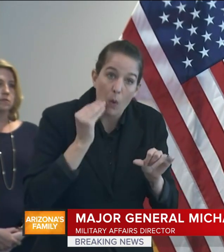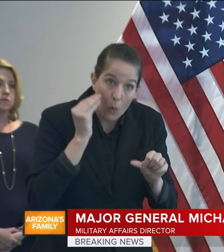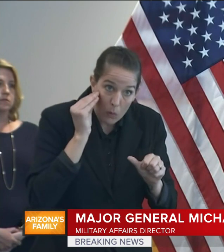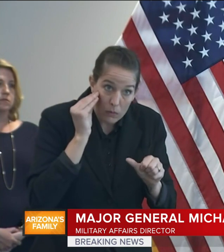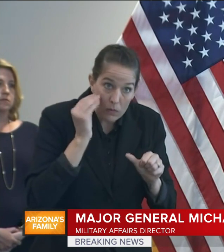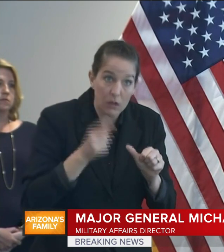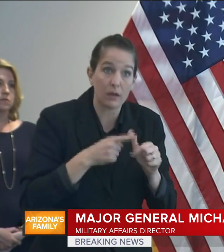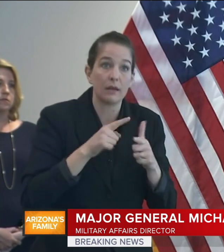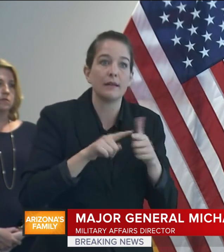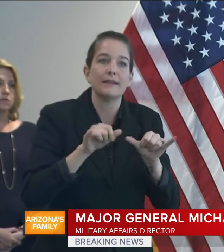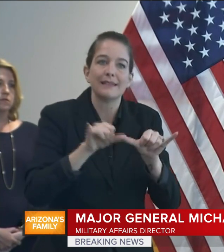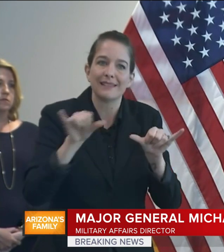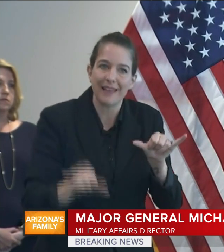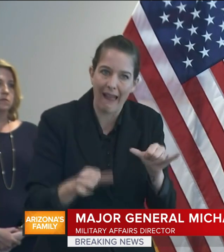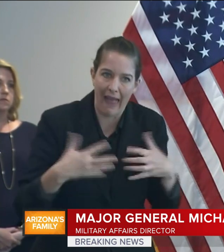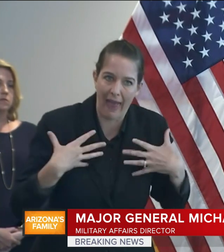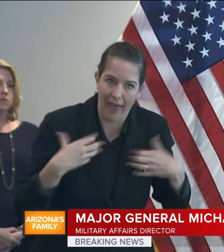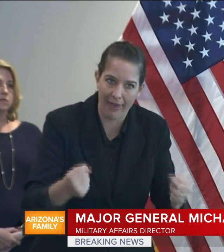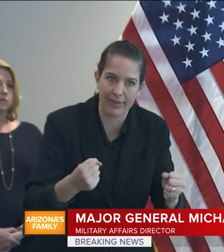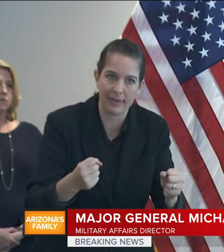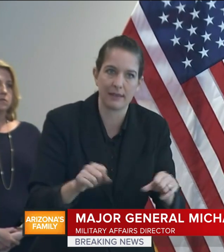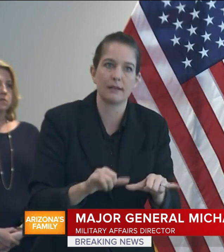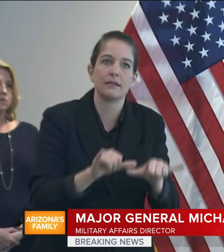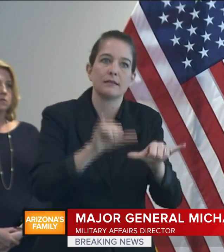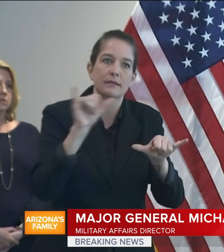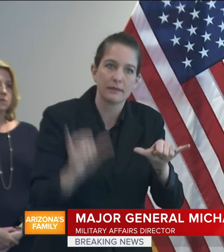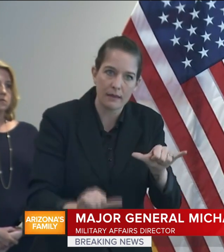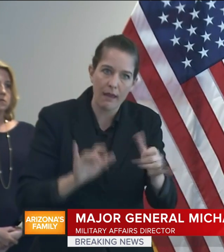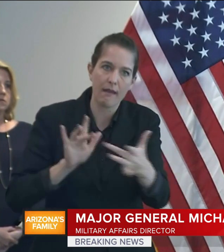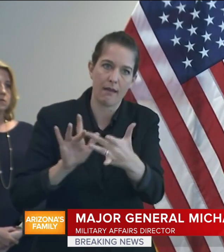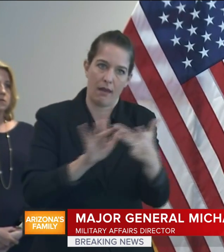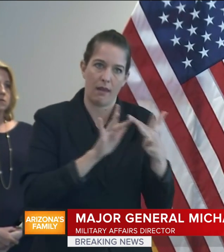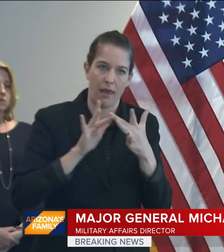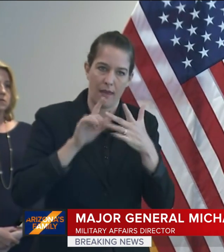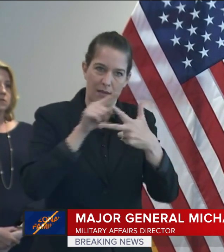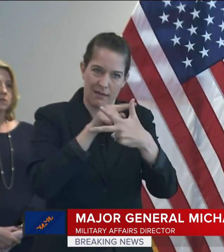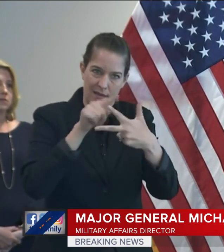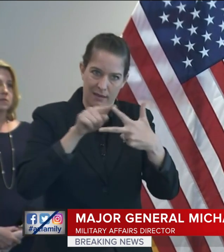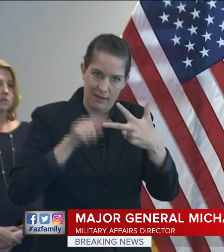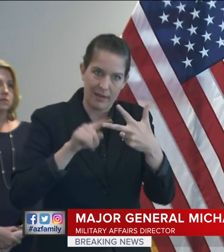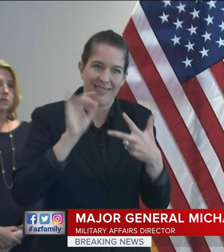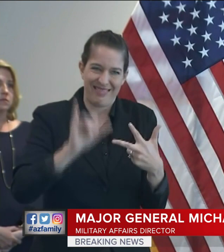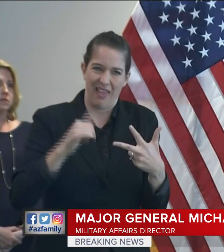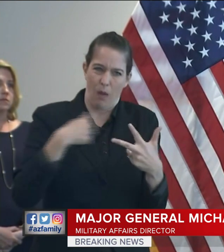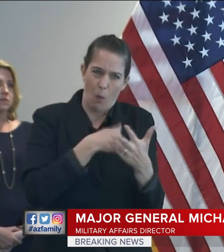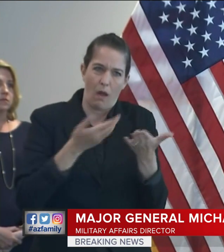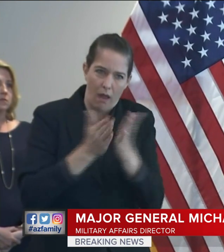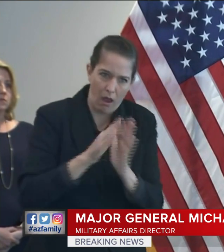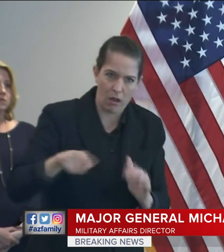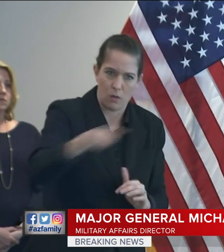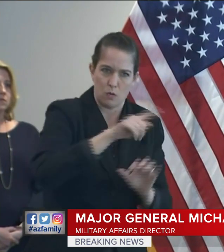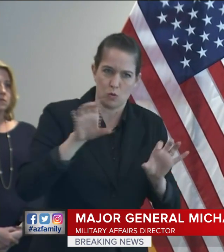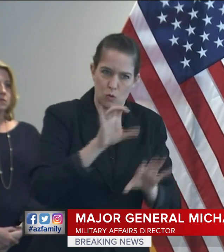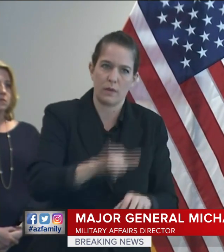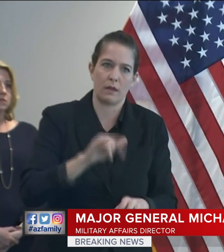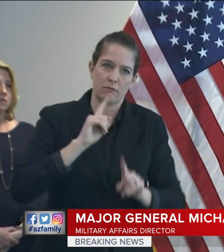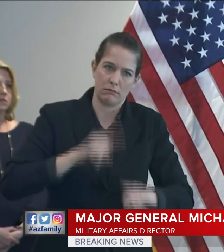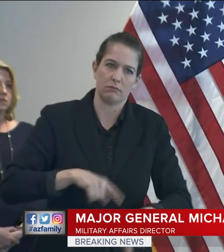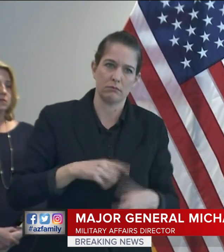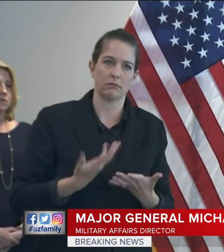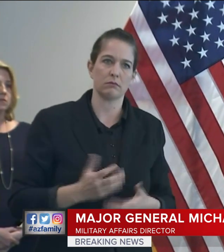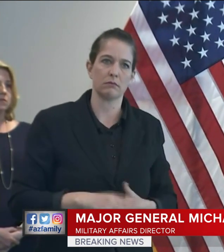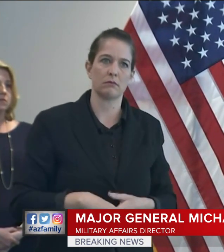stay connected. So I want to thank you. We'll continue to give you the information as things change in